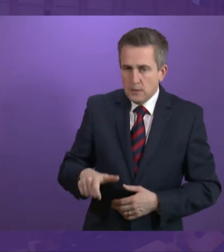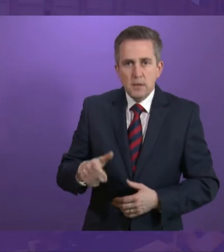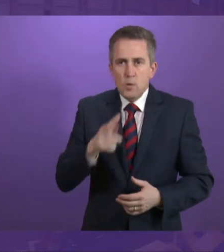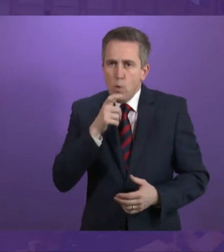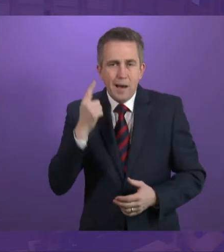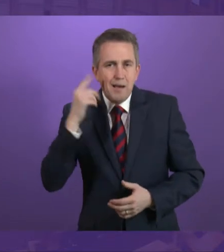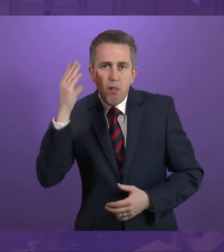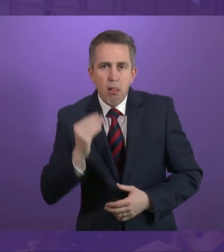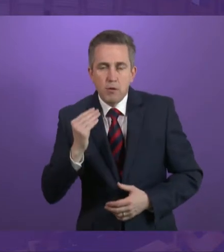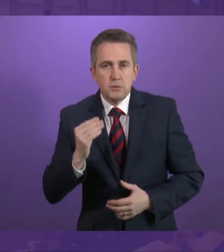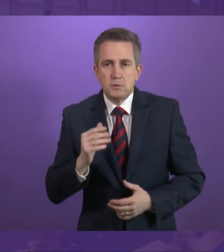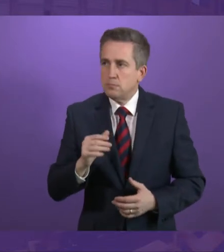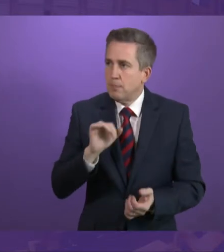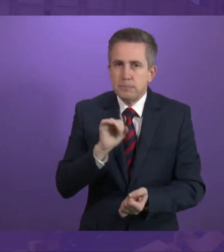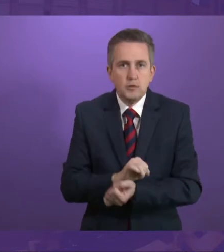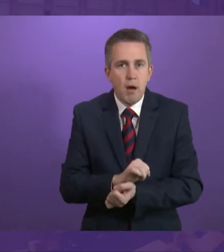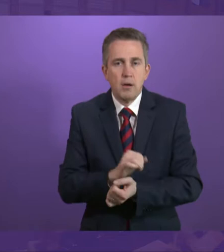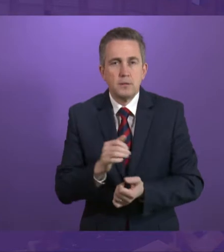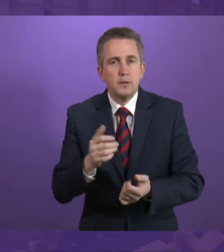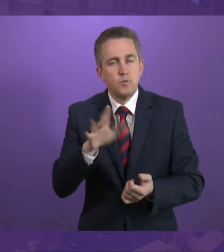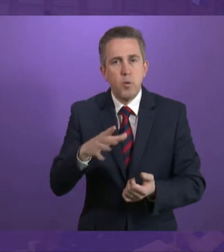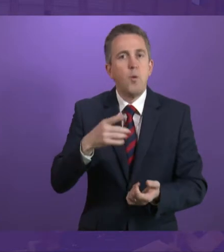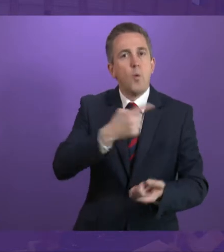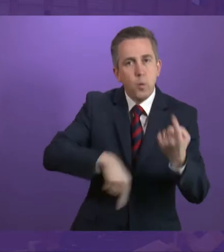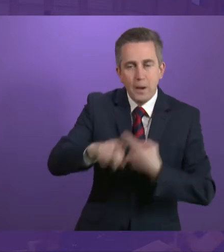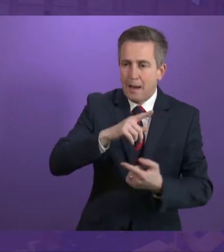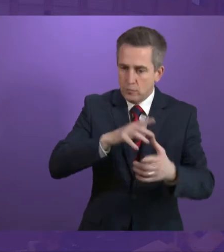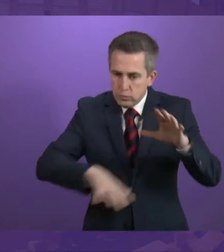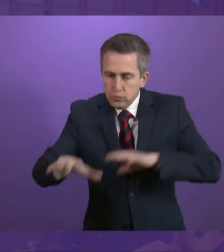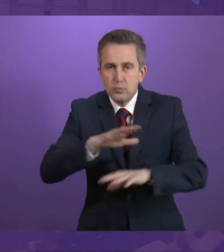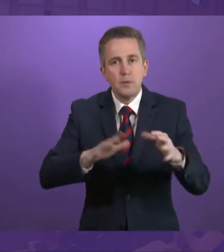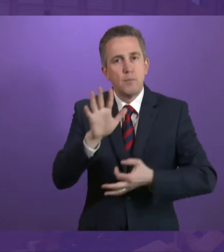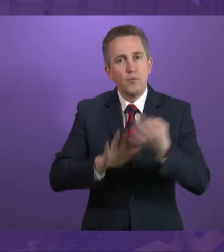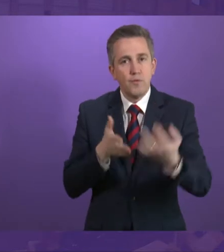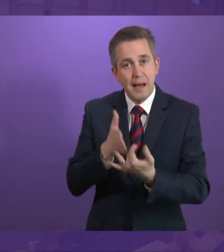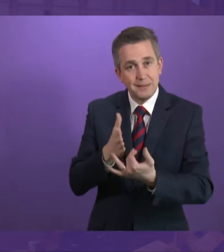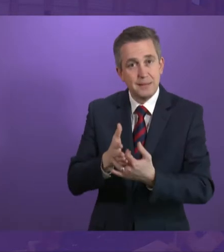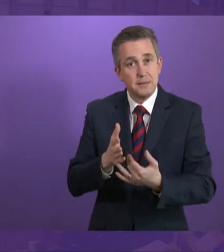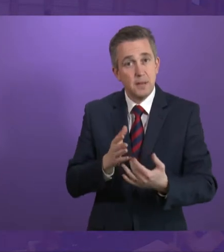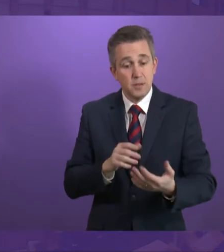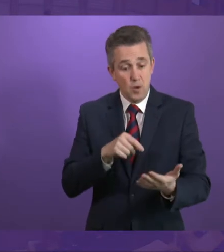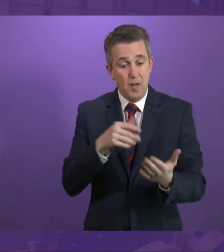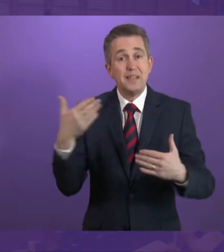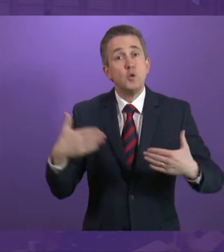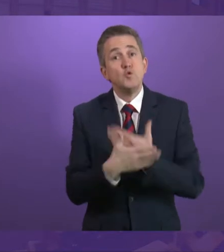overcome through their own actions and deeds alone. Therefore, this hearing access protocol is designed to